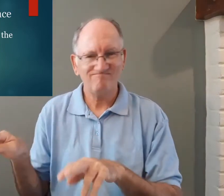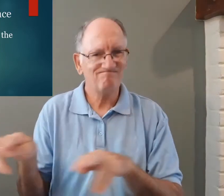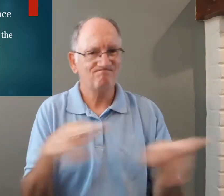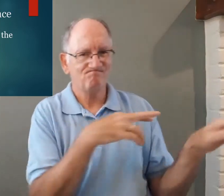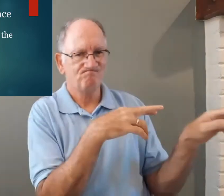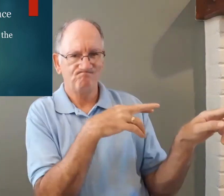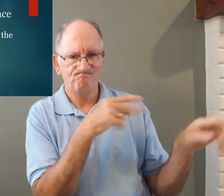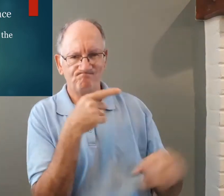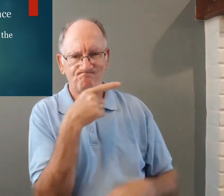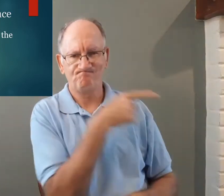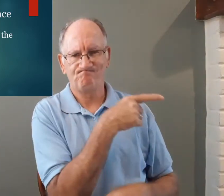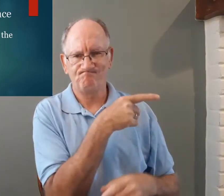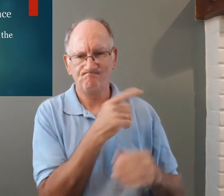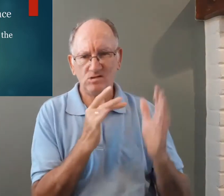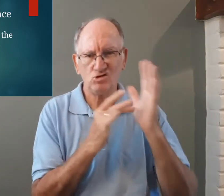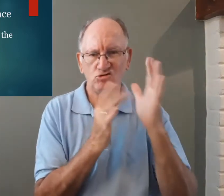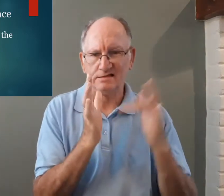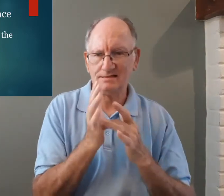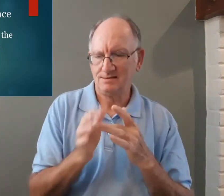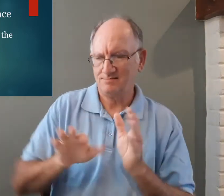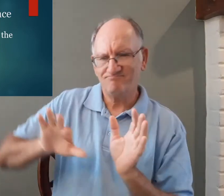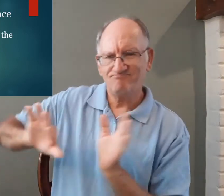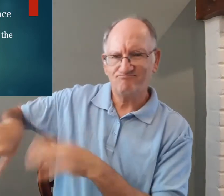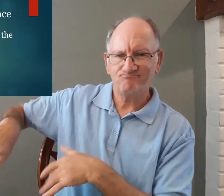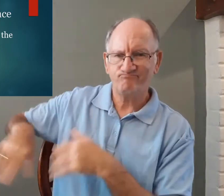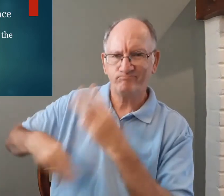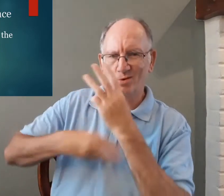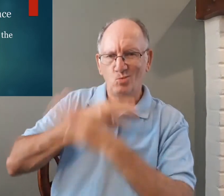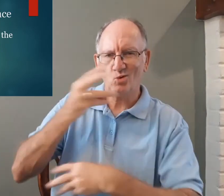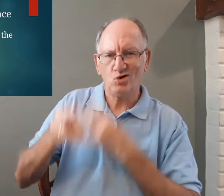want Jesus and we change we turn from the world and look to Jesus